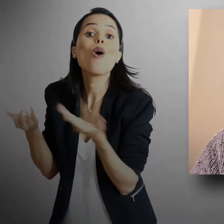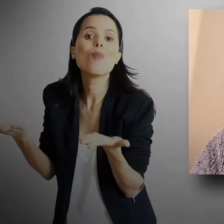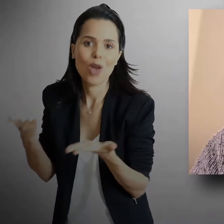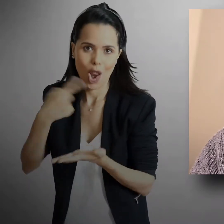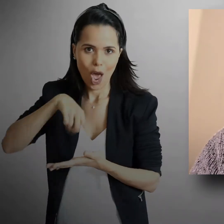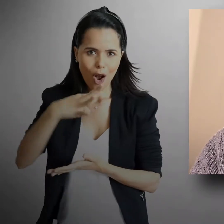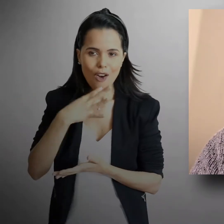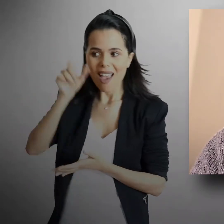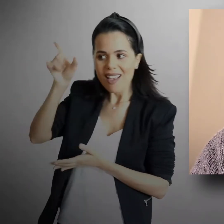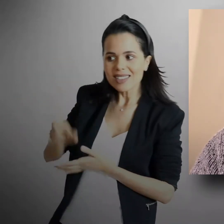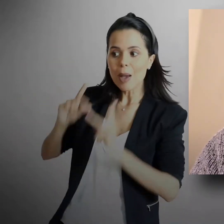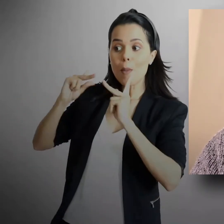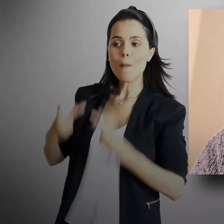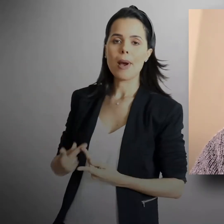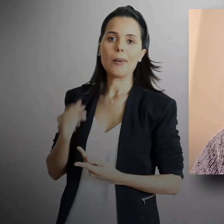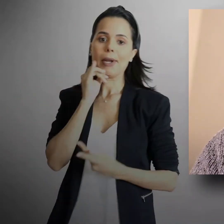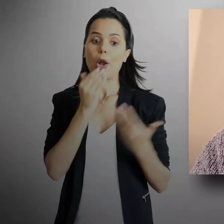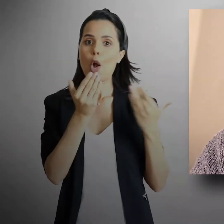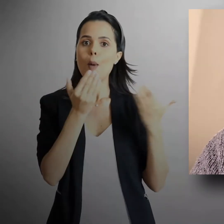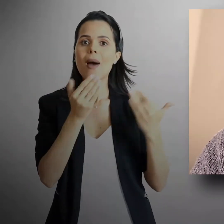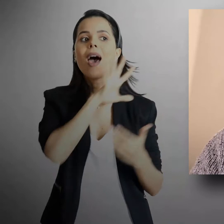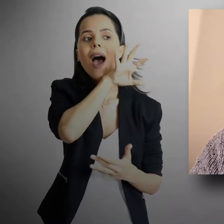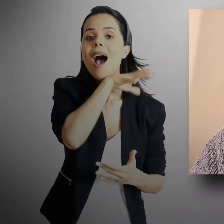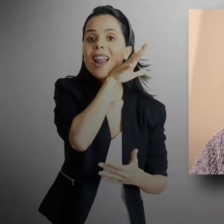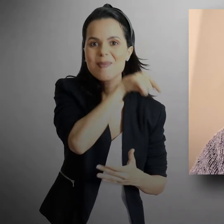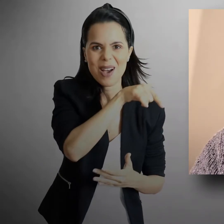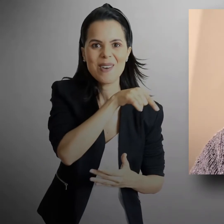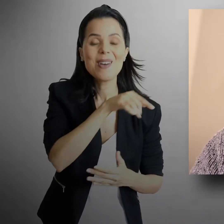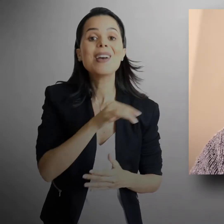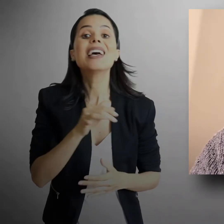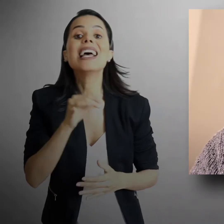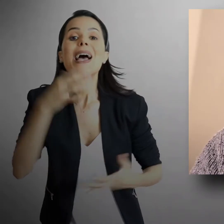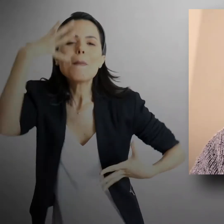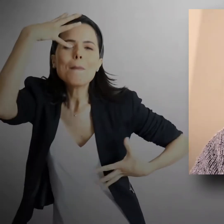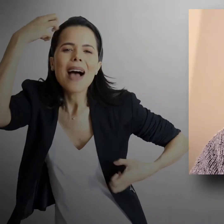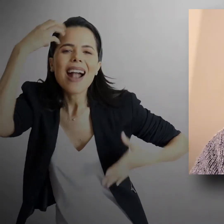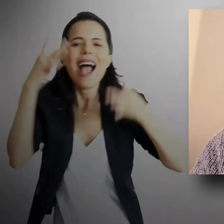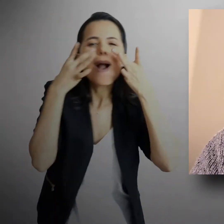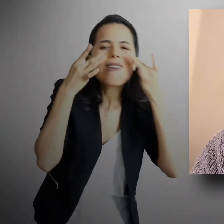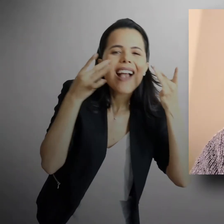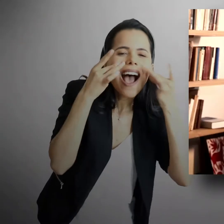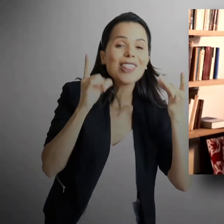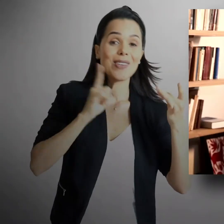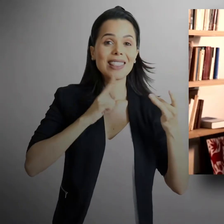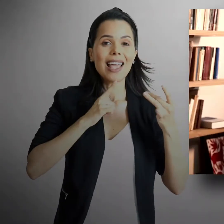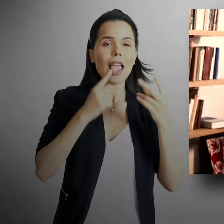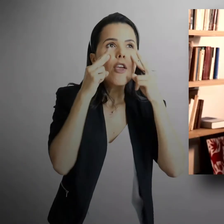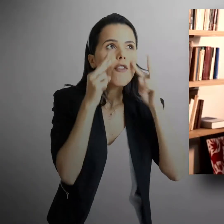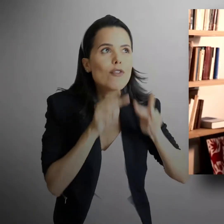because of direct experimentation with cats and monkeys. We allow